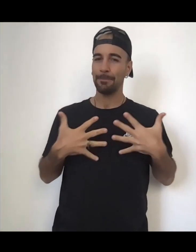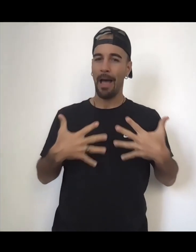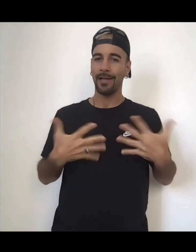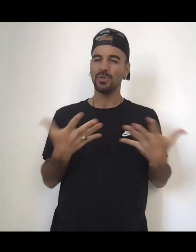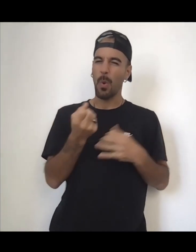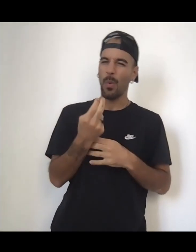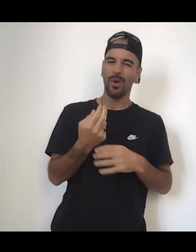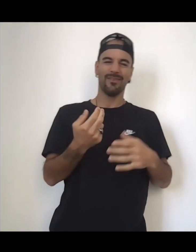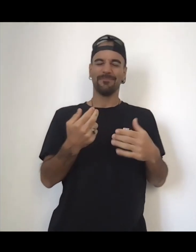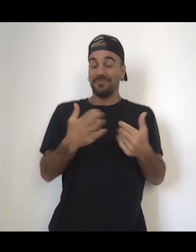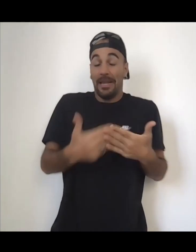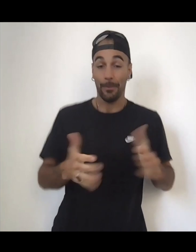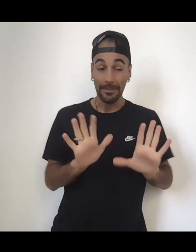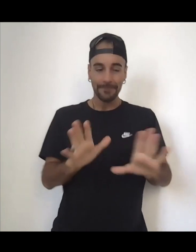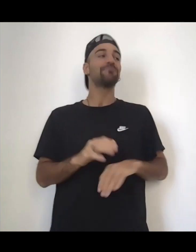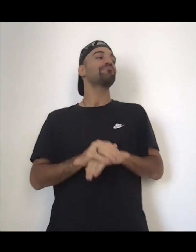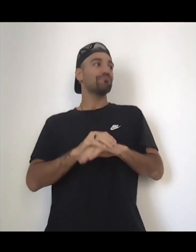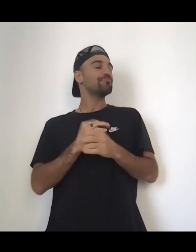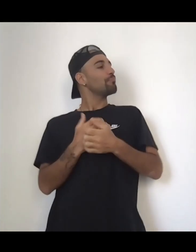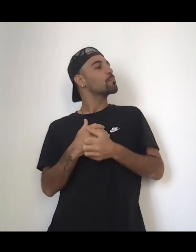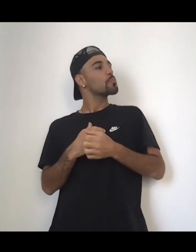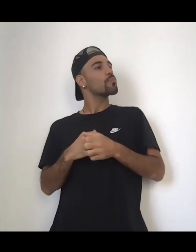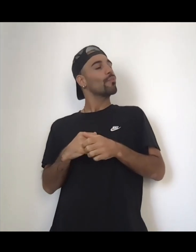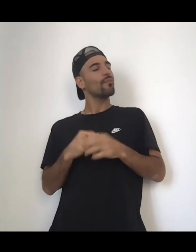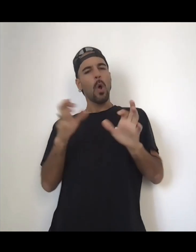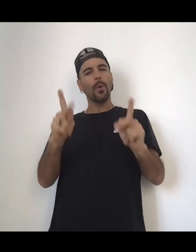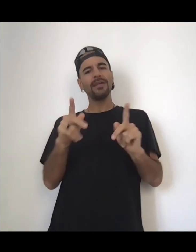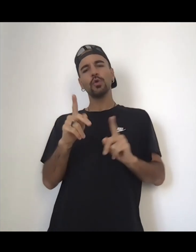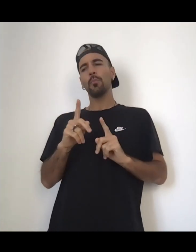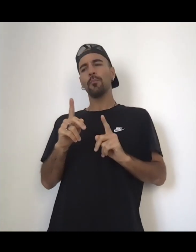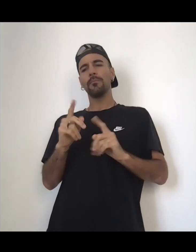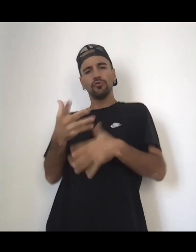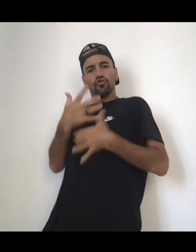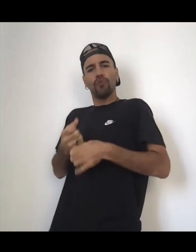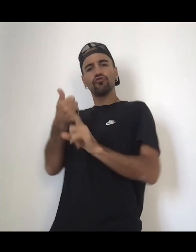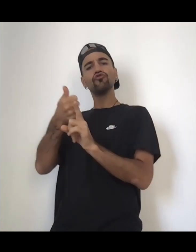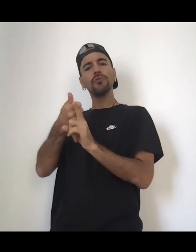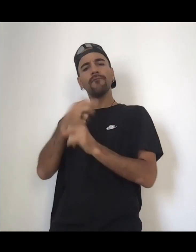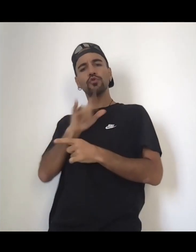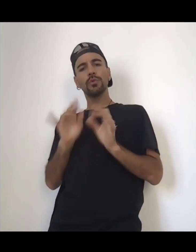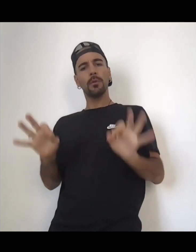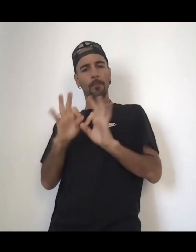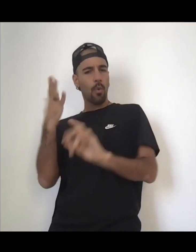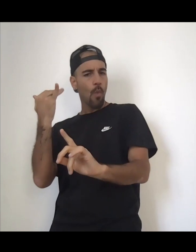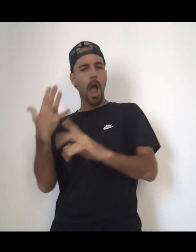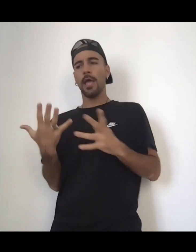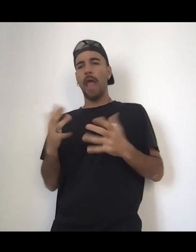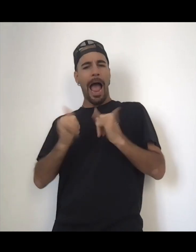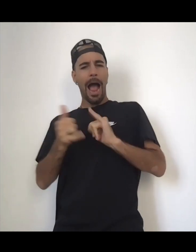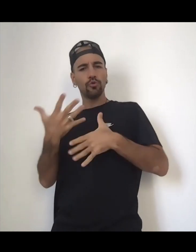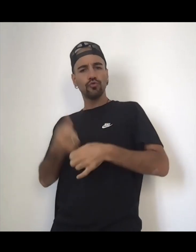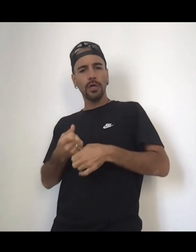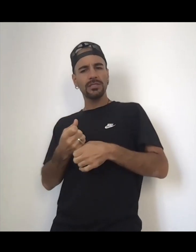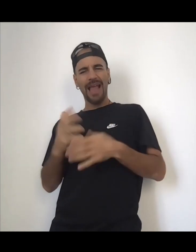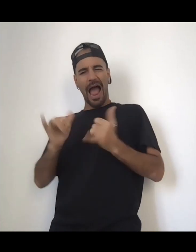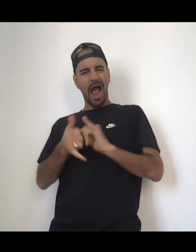like, then you know, okay, how am I going to get my answer? I'm just going to, like, quiet myself. I'm going to feel it. I'm going to know it. I'm going to